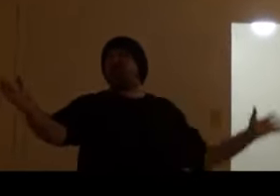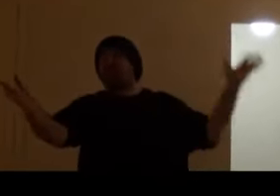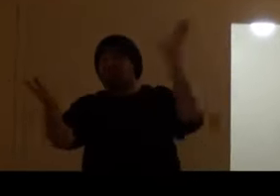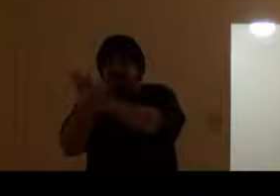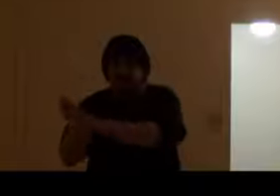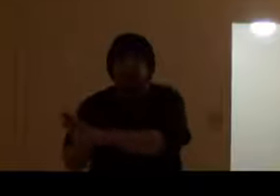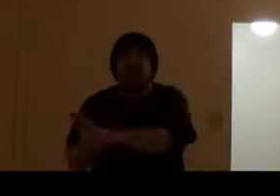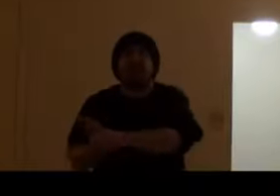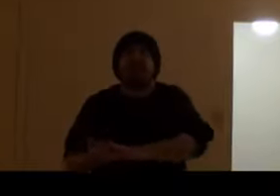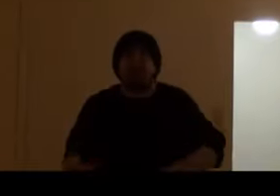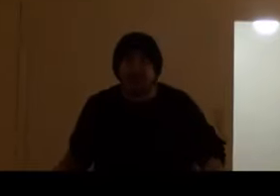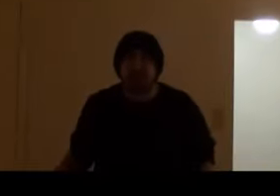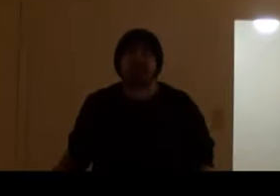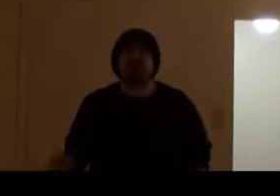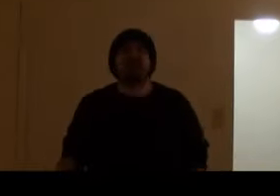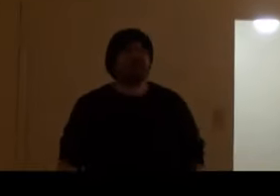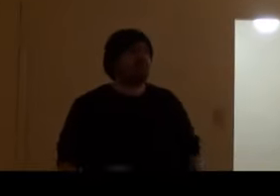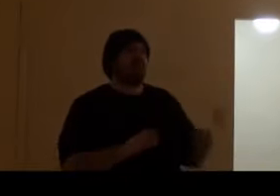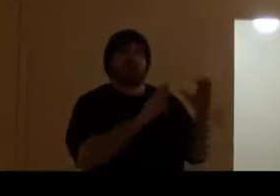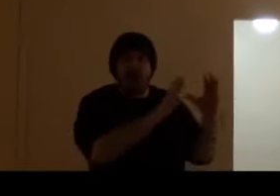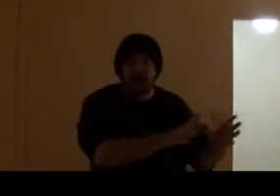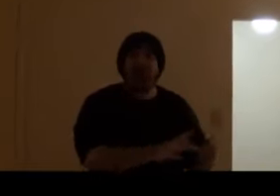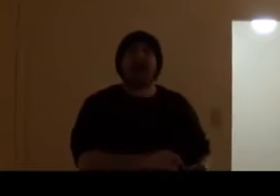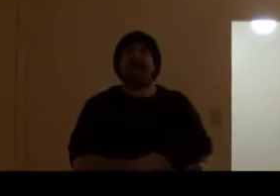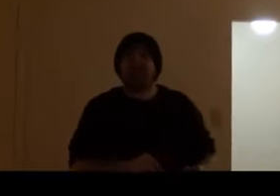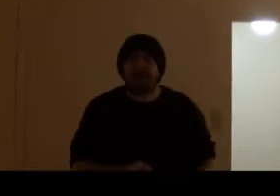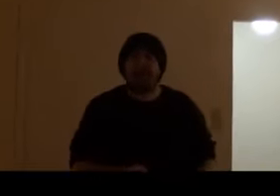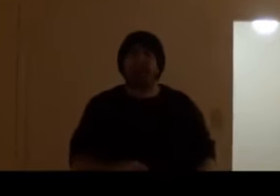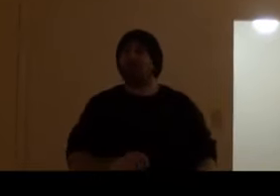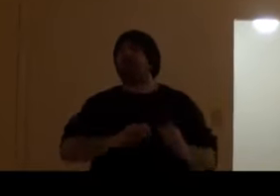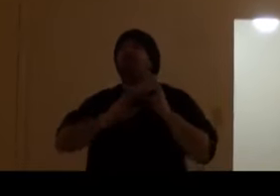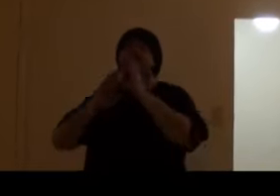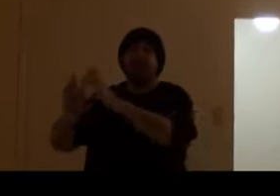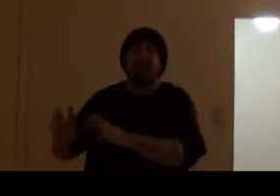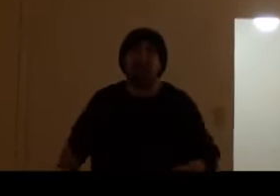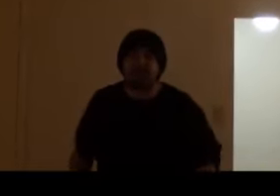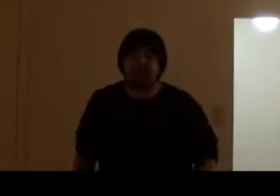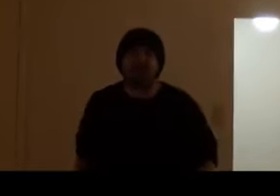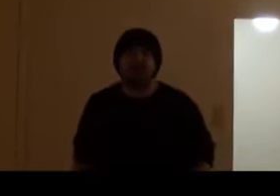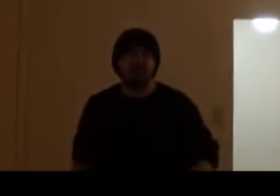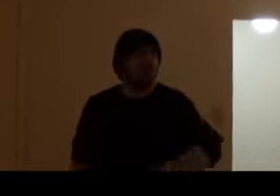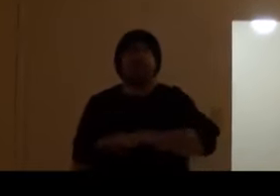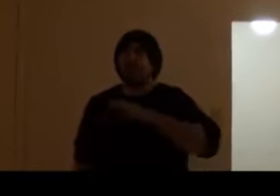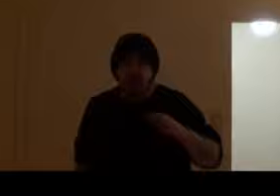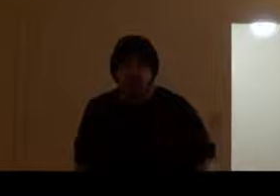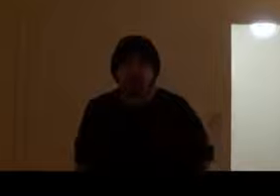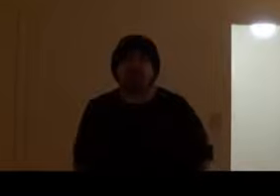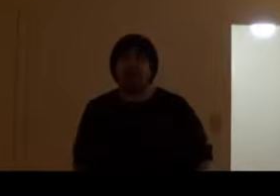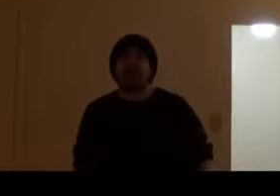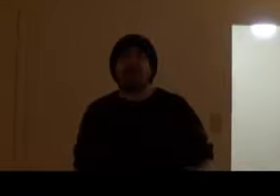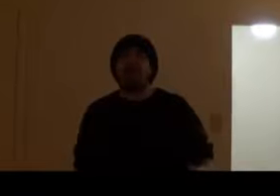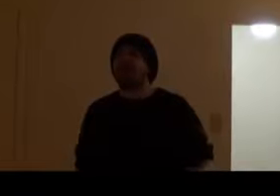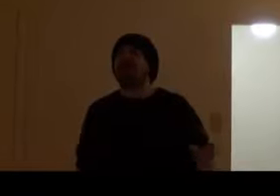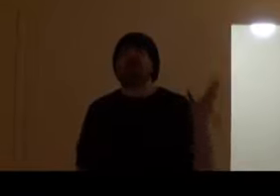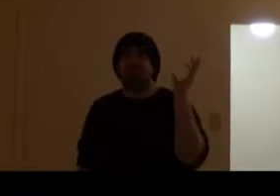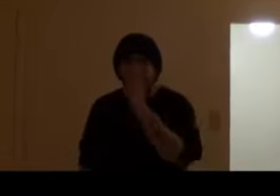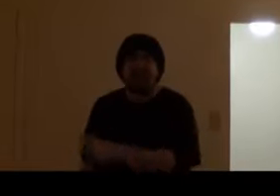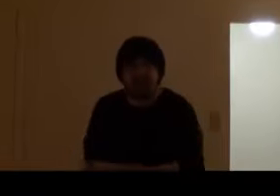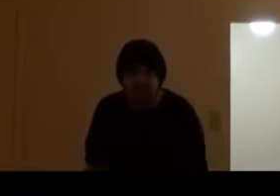revenge against the Shield. Ryback is supposed to beat up the Shield. Not saying I want him to beat them